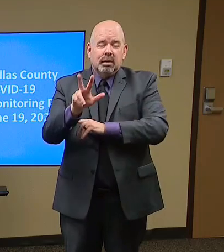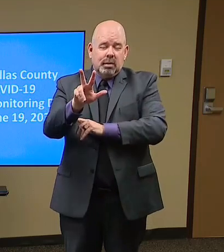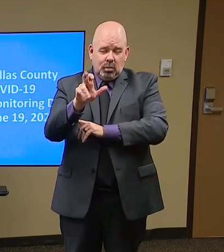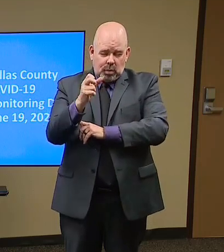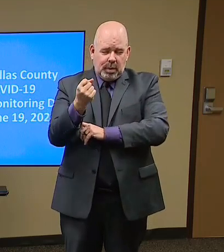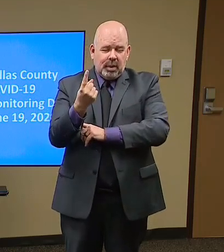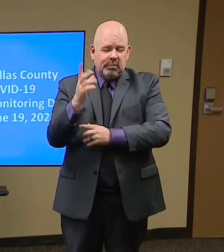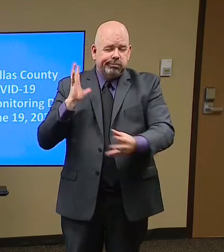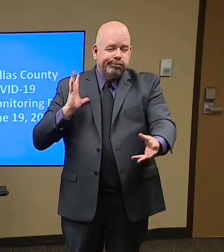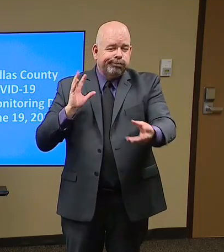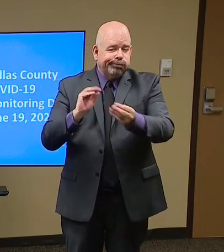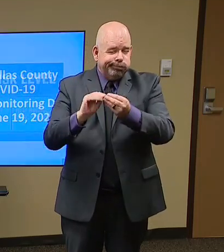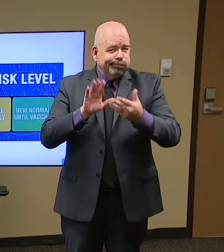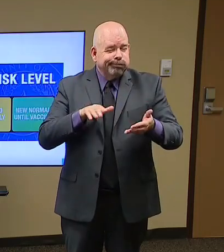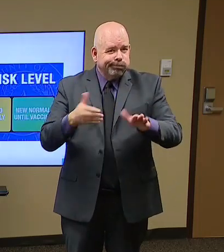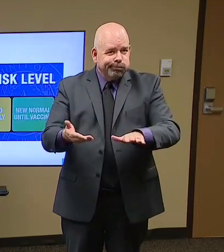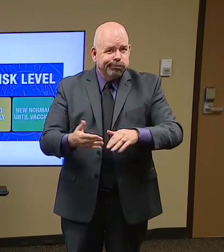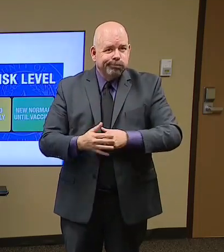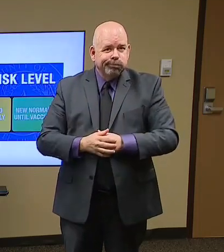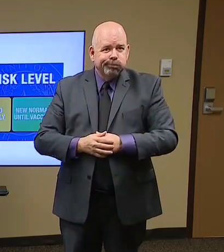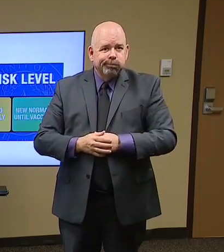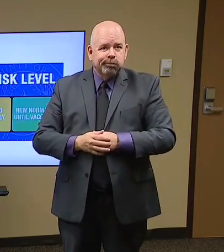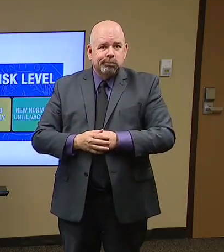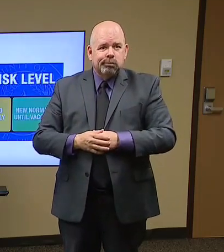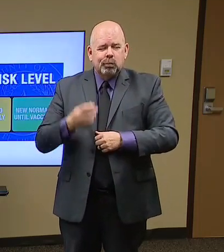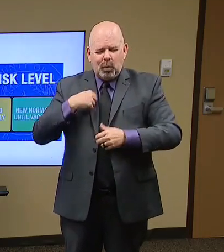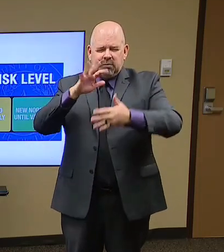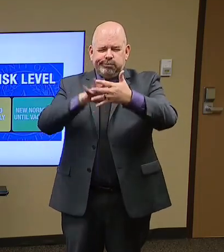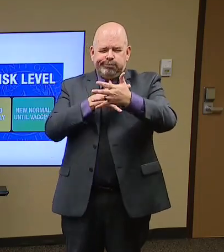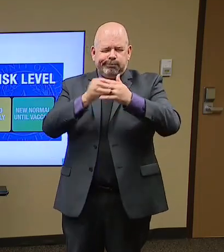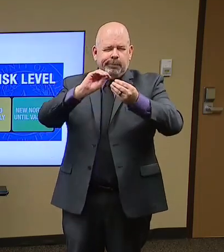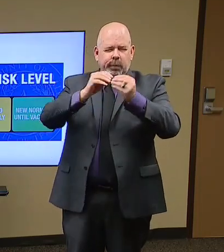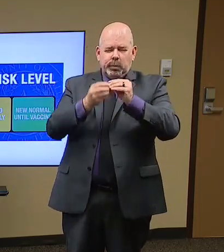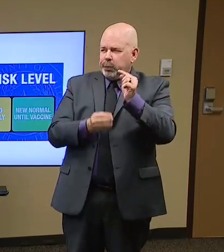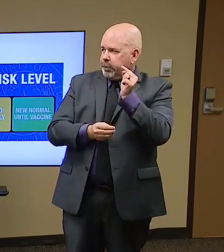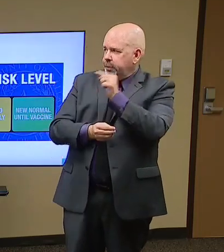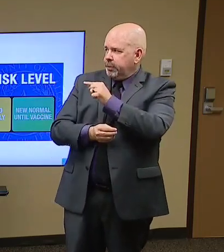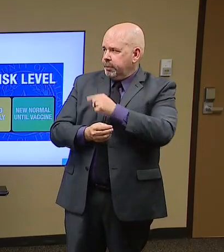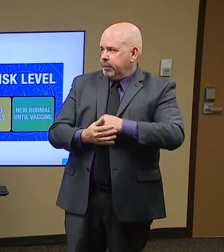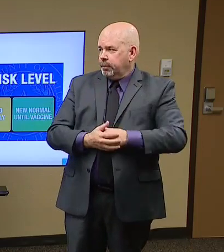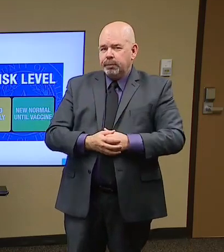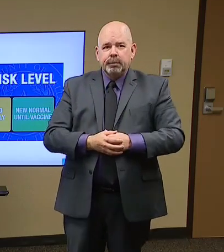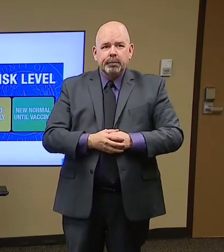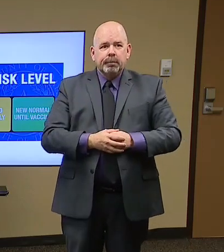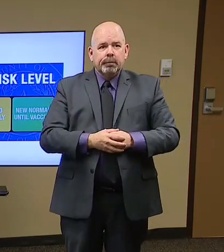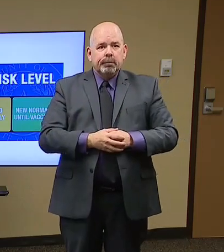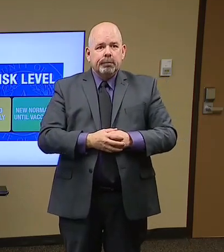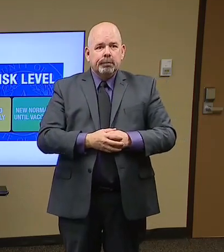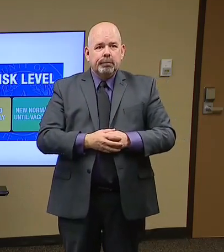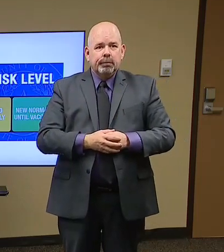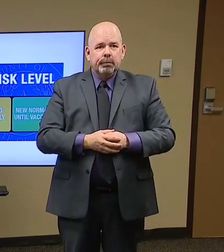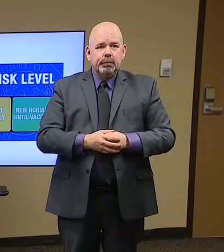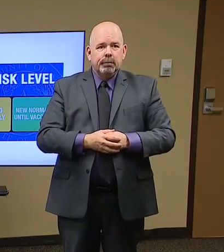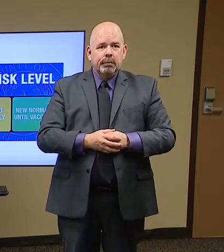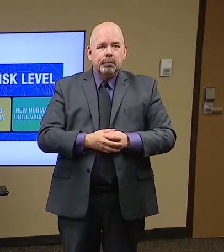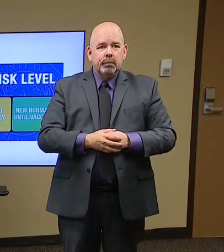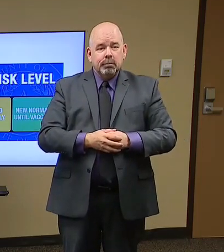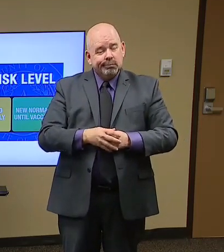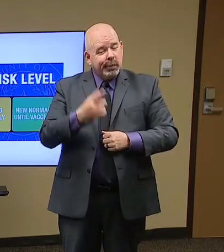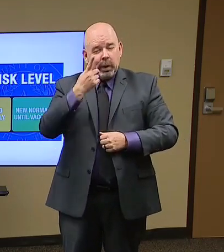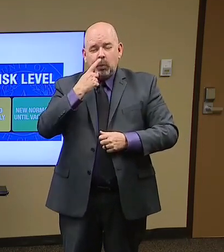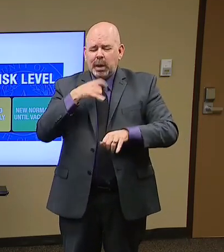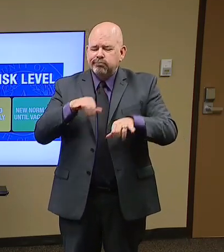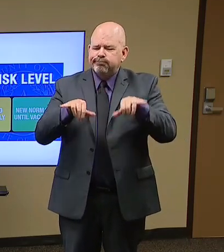You know, and just to review some of the numbers, we are still at the red zone. We are still at the red zone